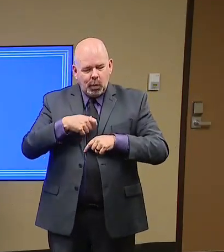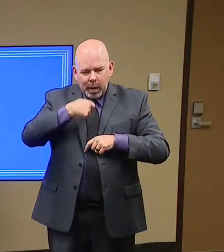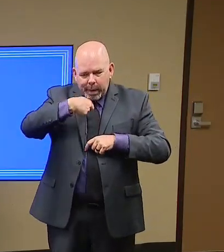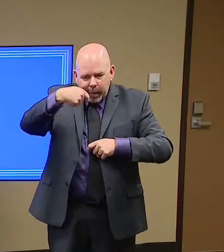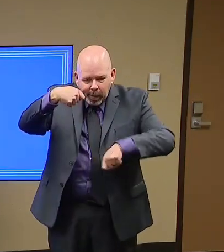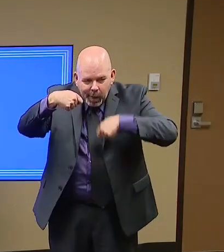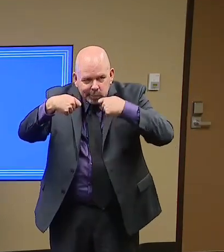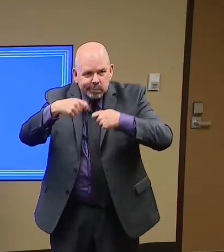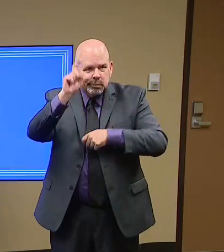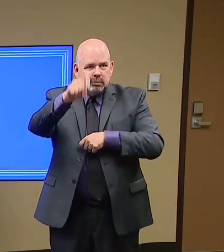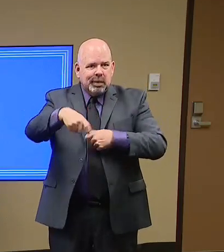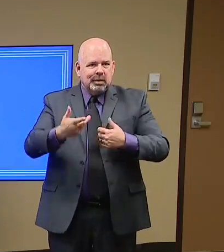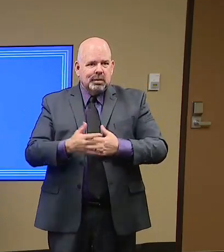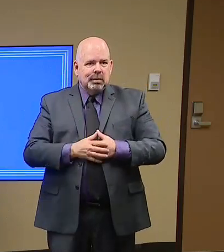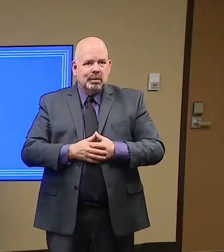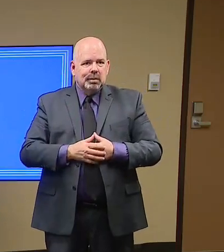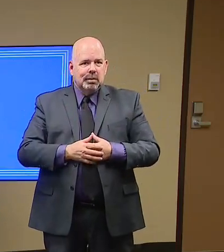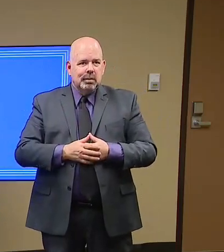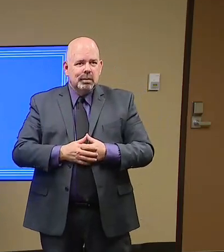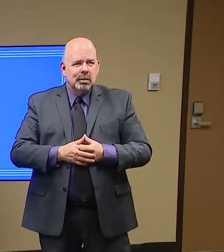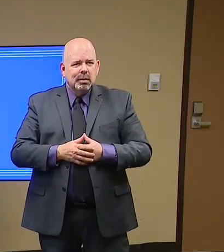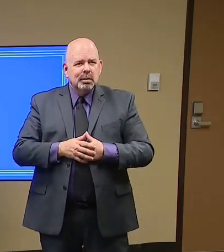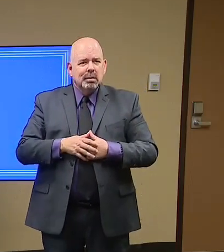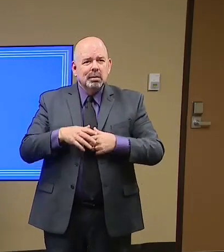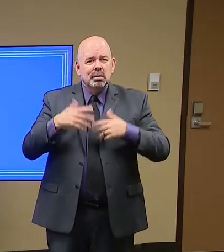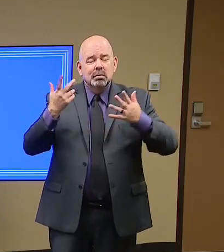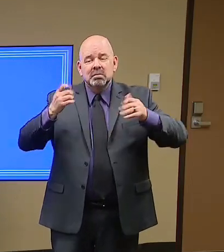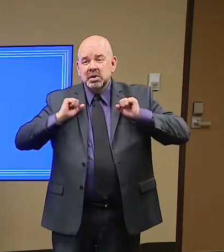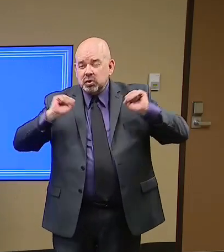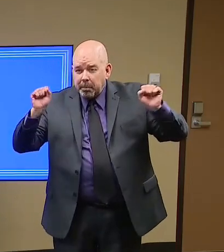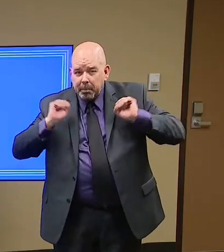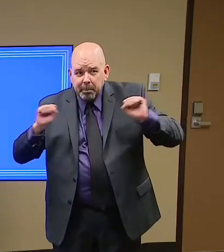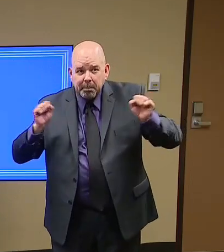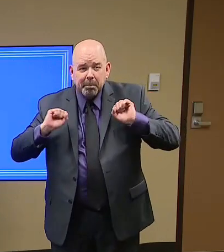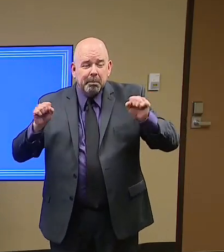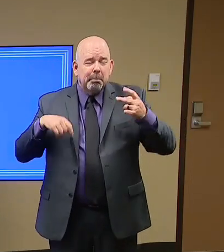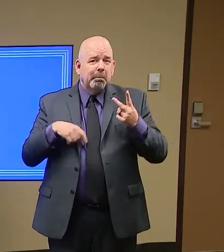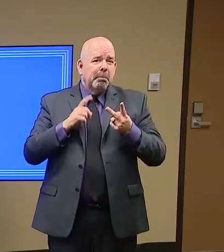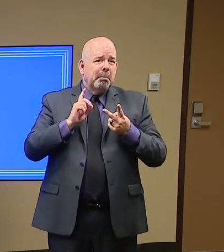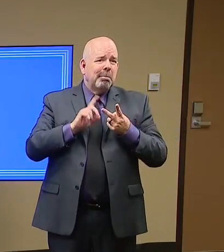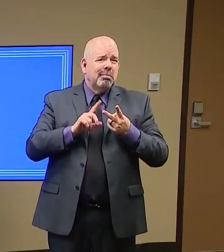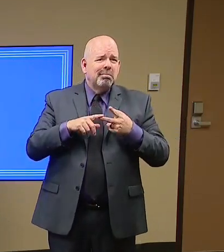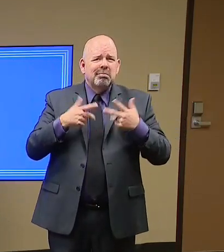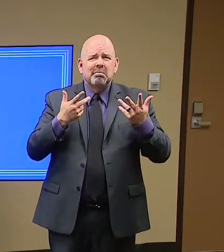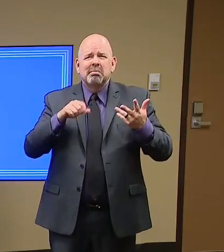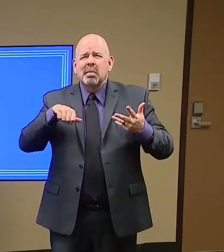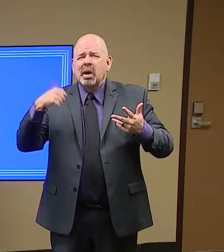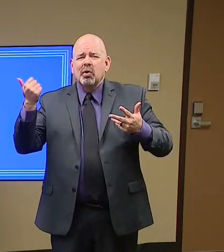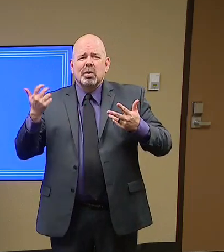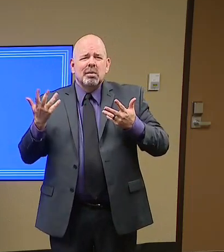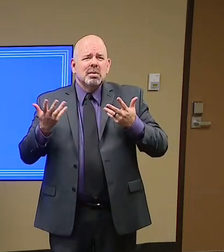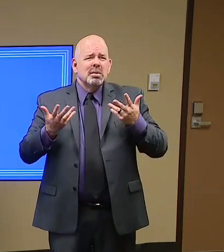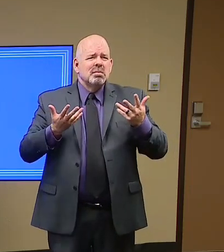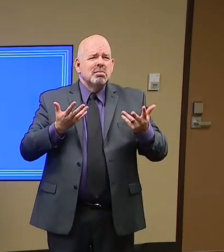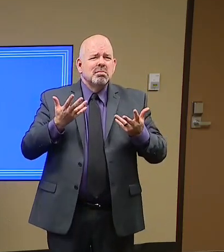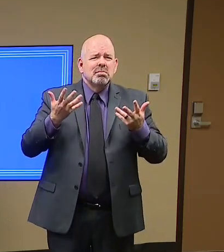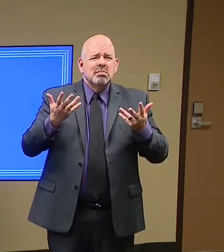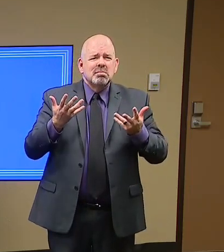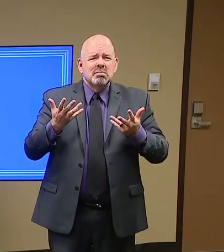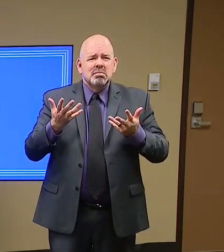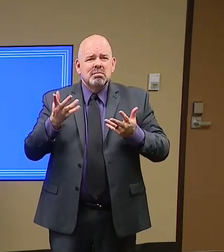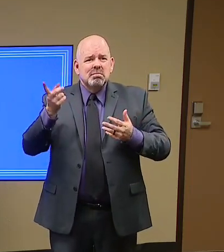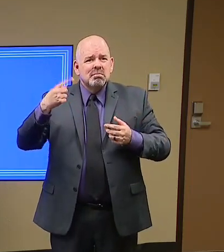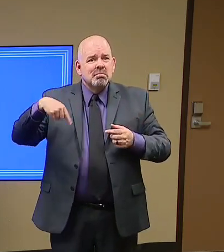But there are other places that we've got a question about gyms. Where should these establishments be looking to provide some kind of